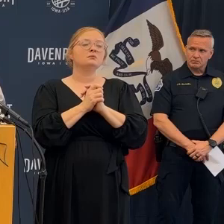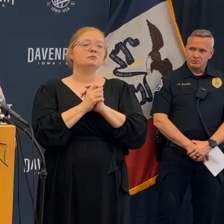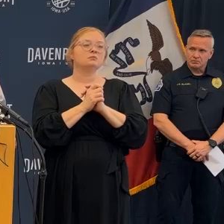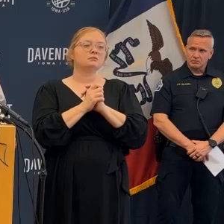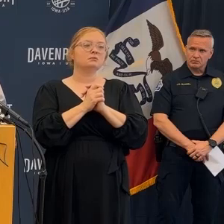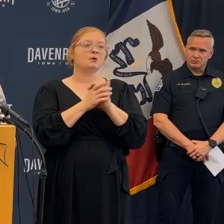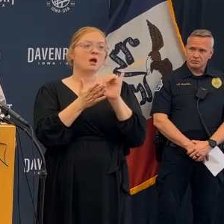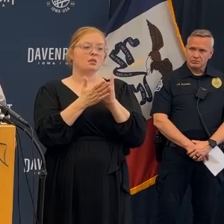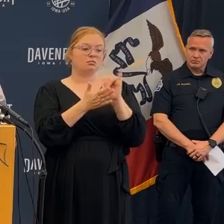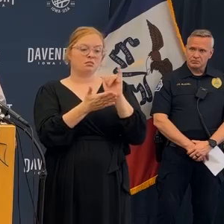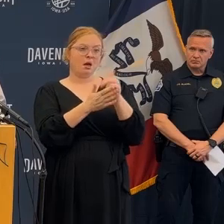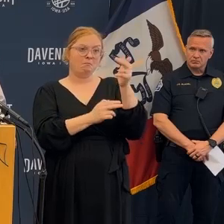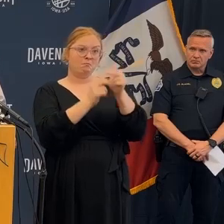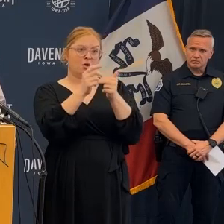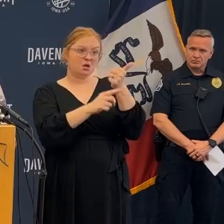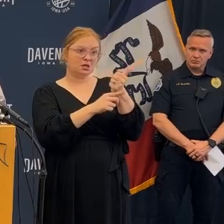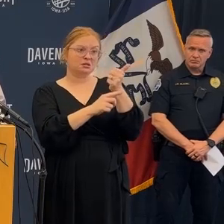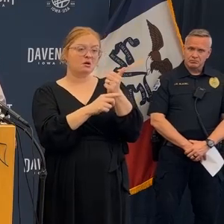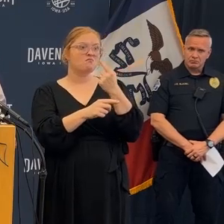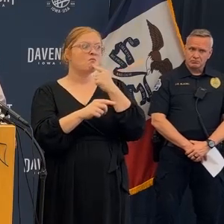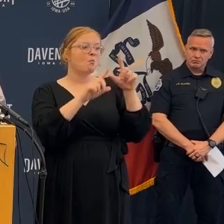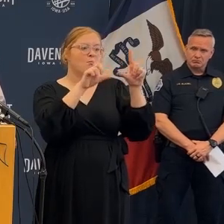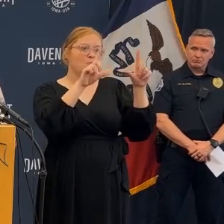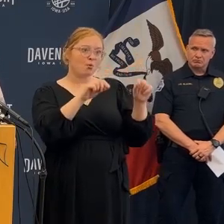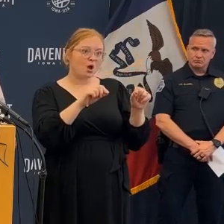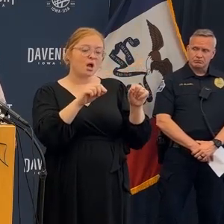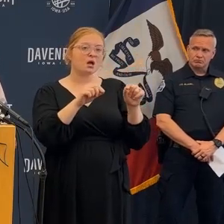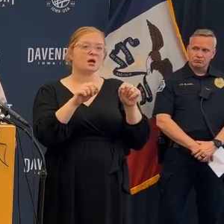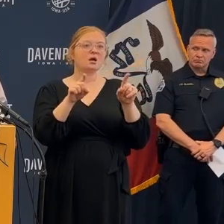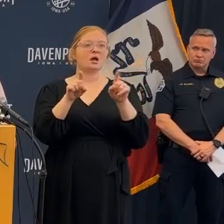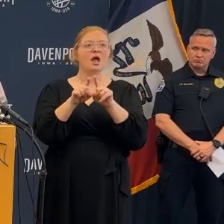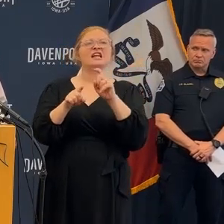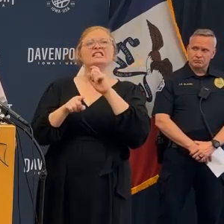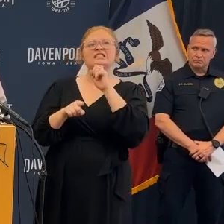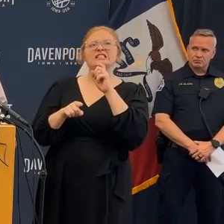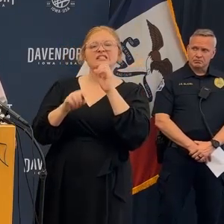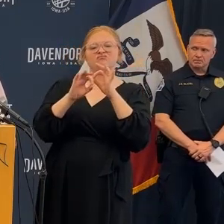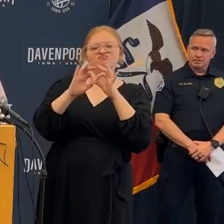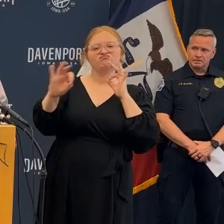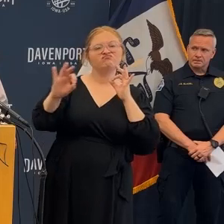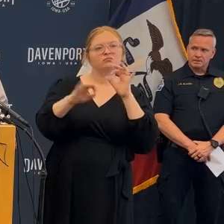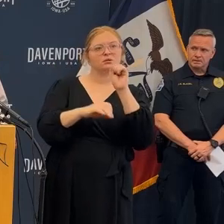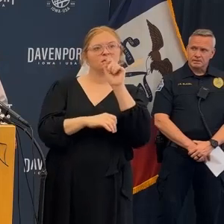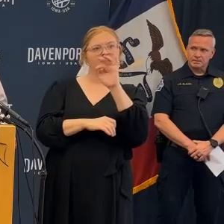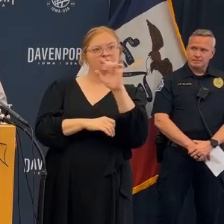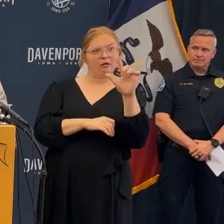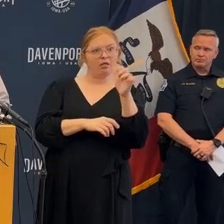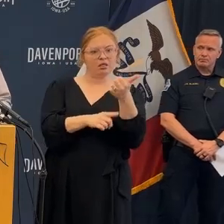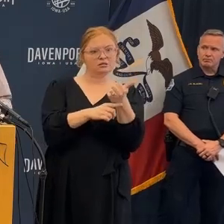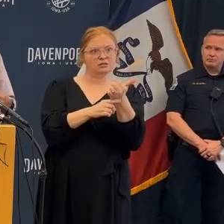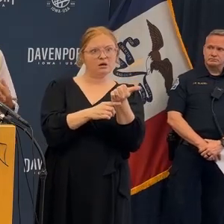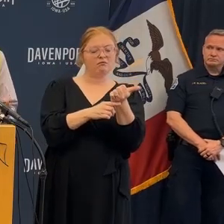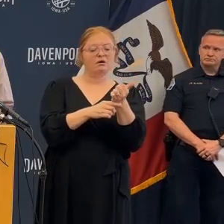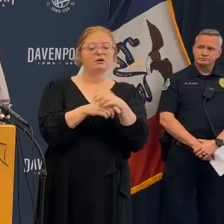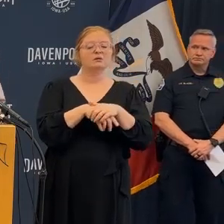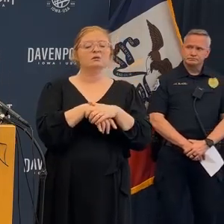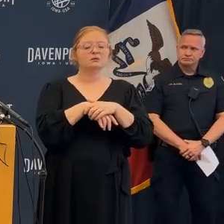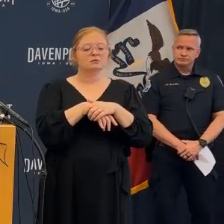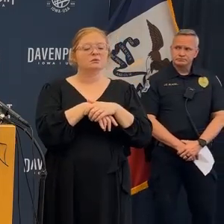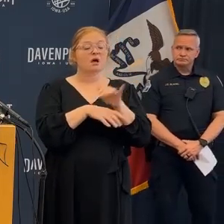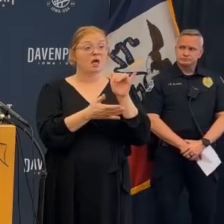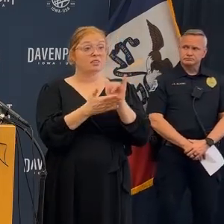years old and the the building is made of brick